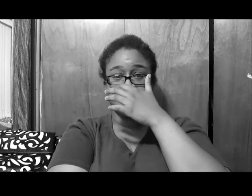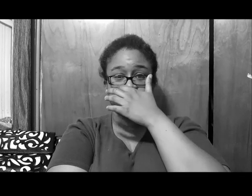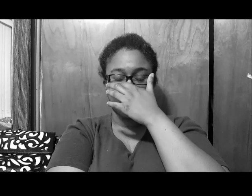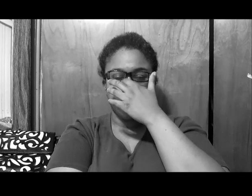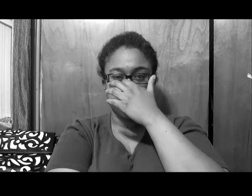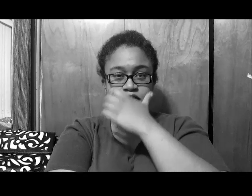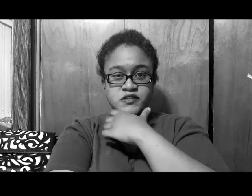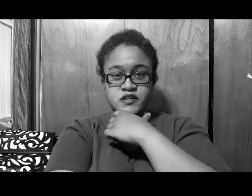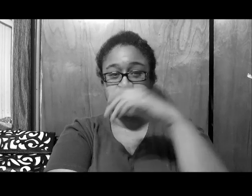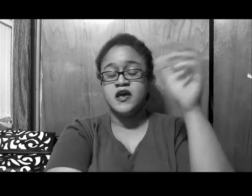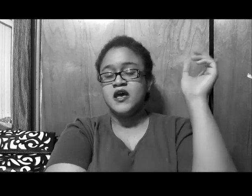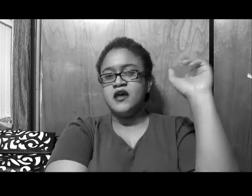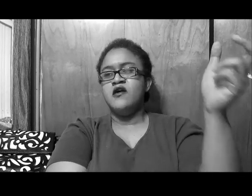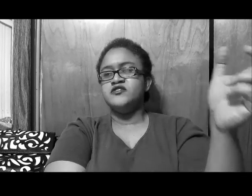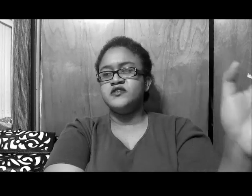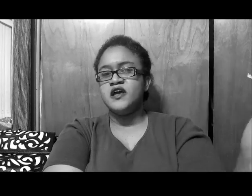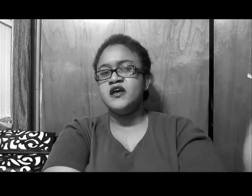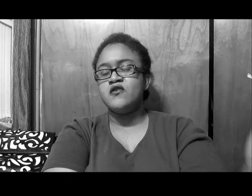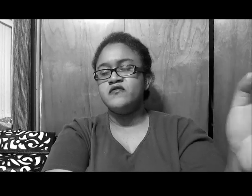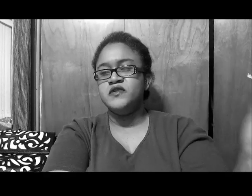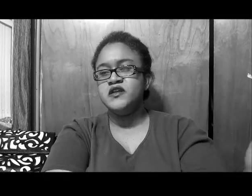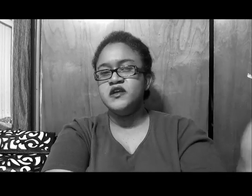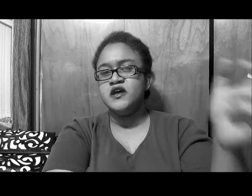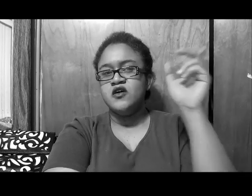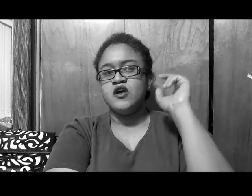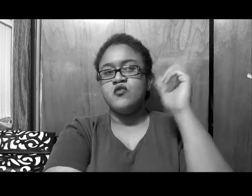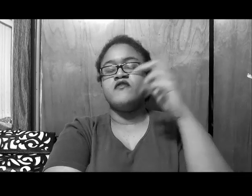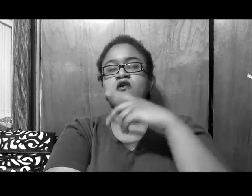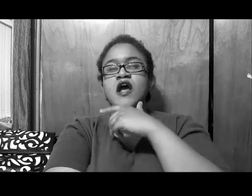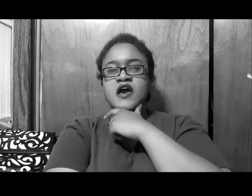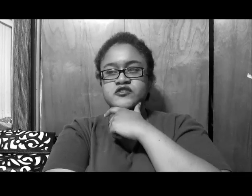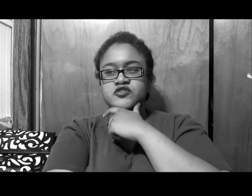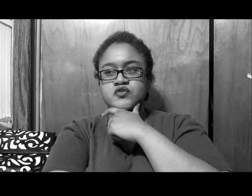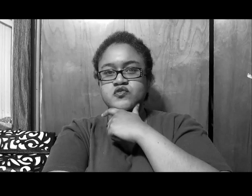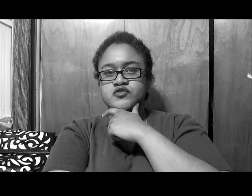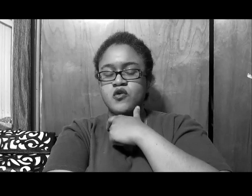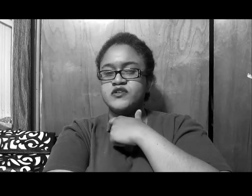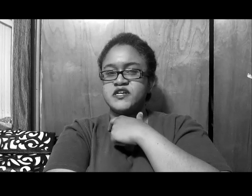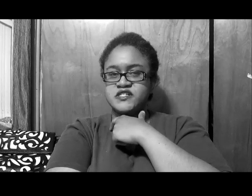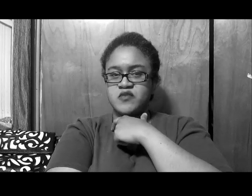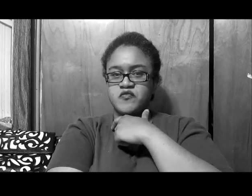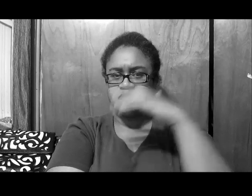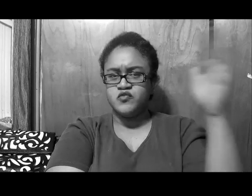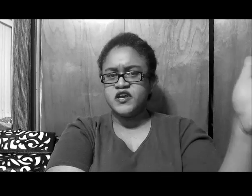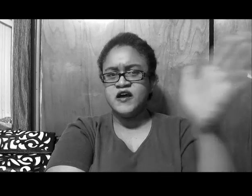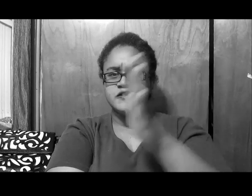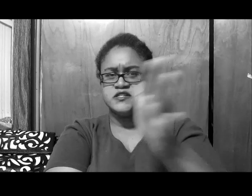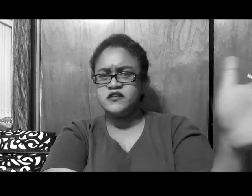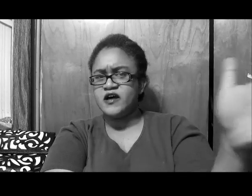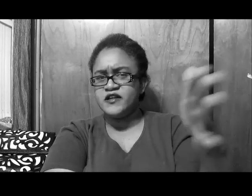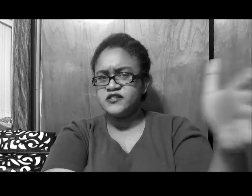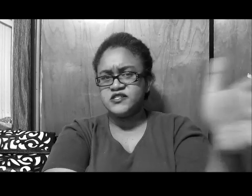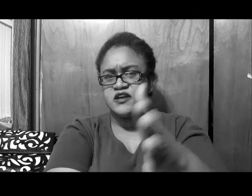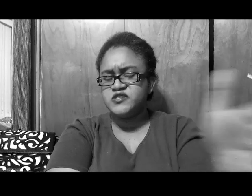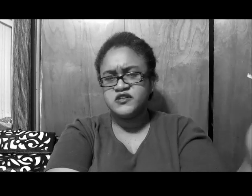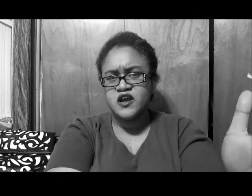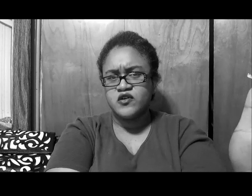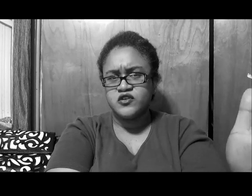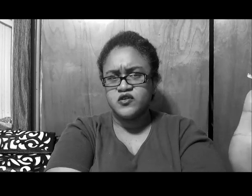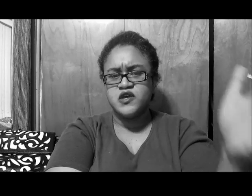motherfucker, I'm about to eat this thing, and also, the angle of Nene, with her attitude towards that same event, so we kind of seen, like, the same scenario, you know what mean,